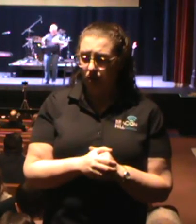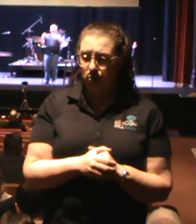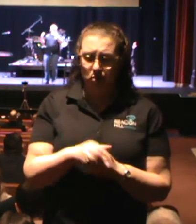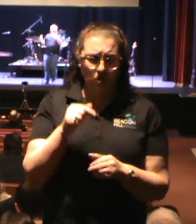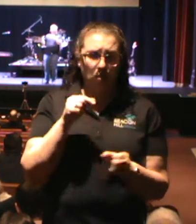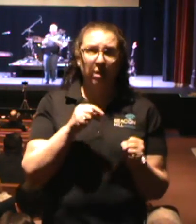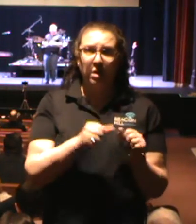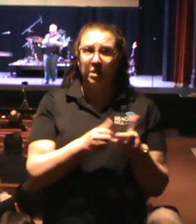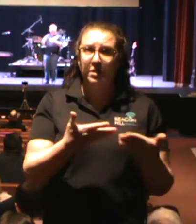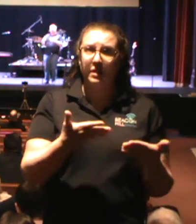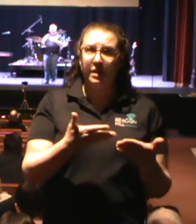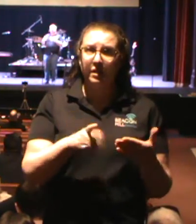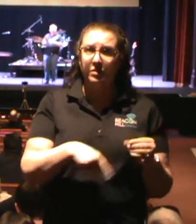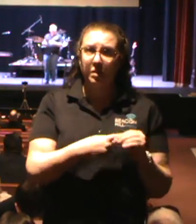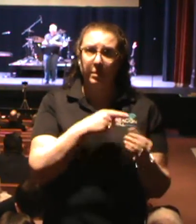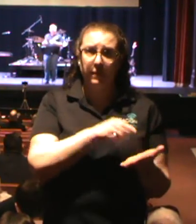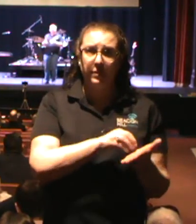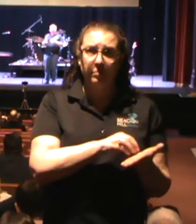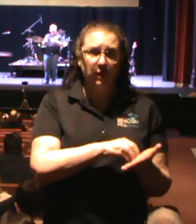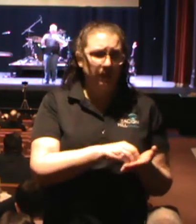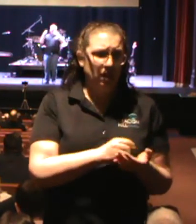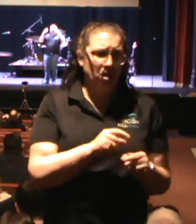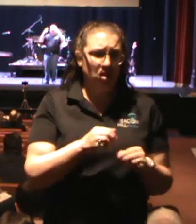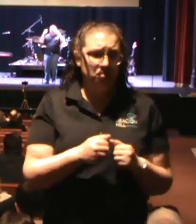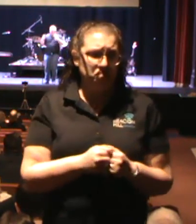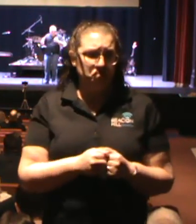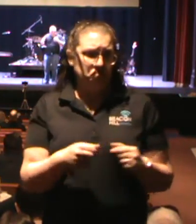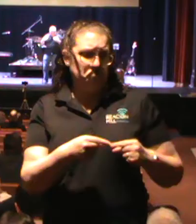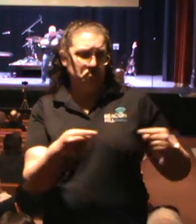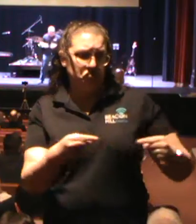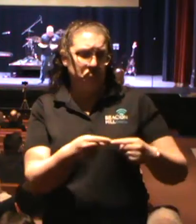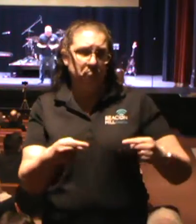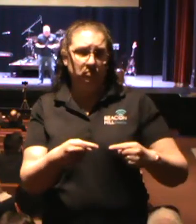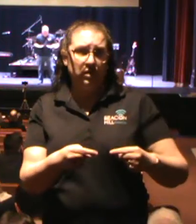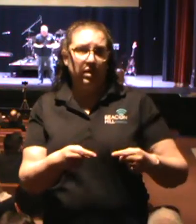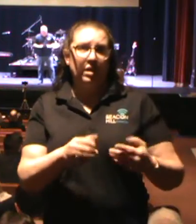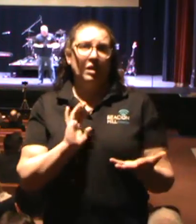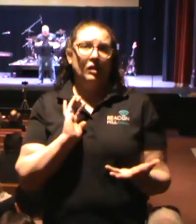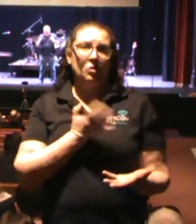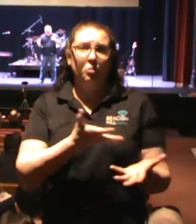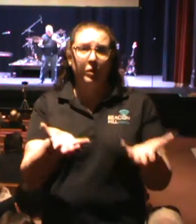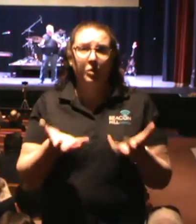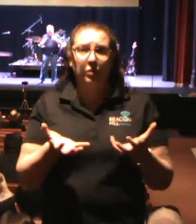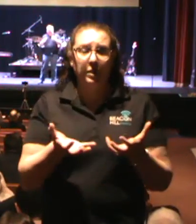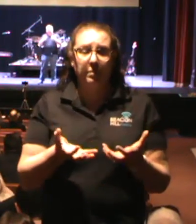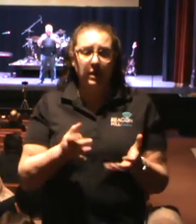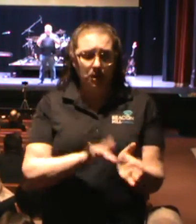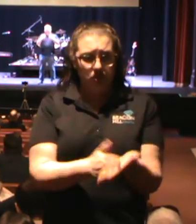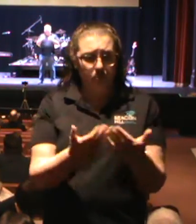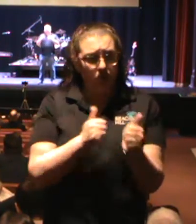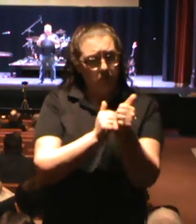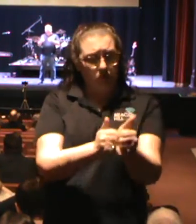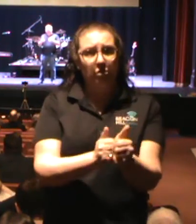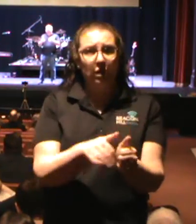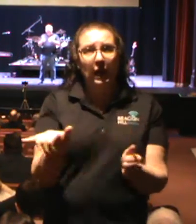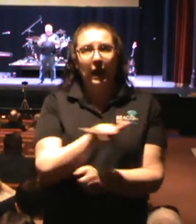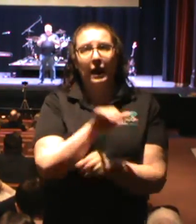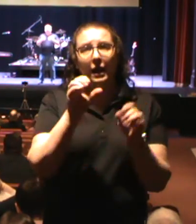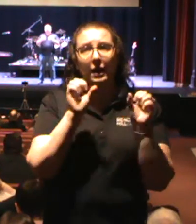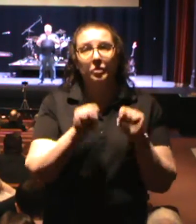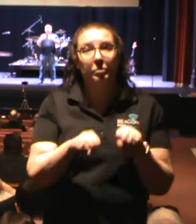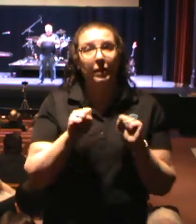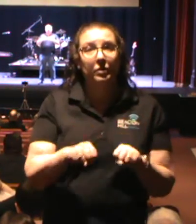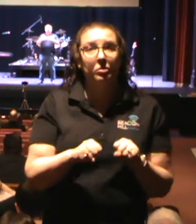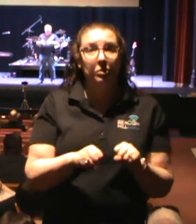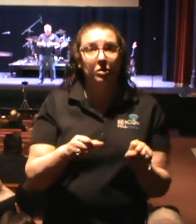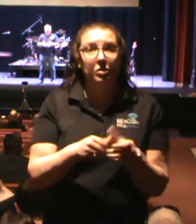So we want to make sure at this church that we're being as biblical as we can. So there's things that we need to look at